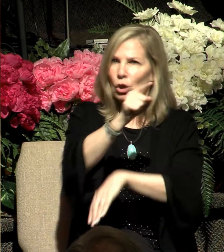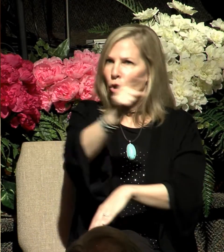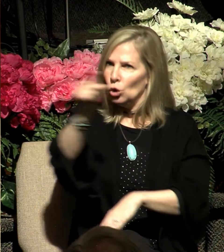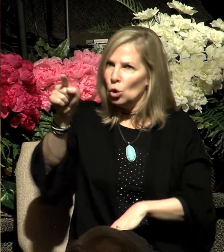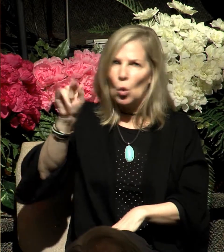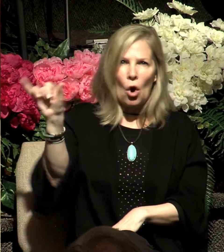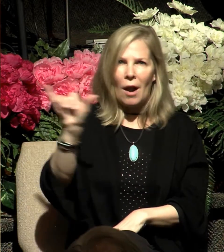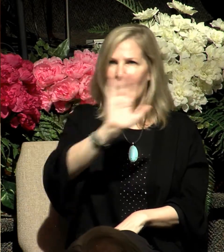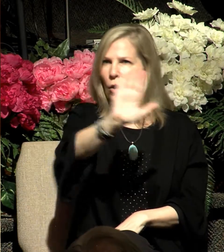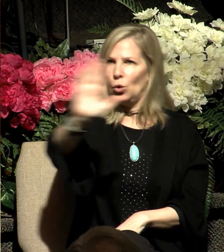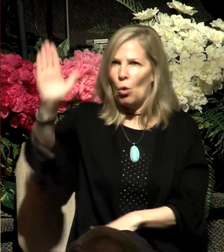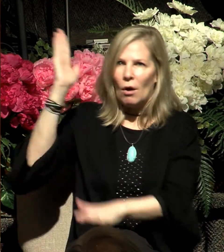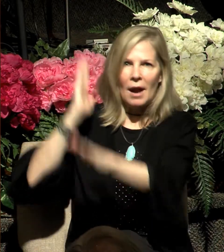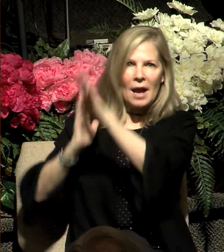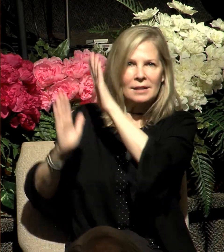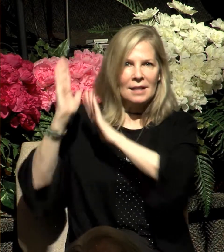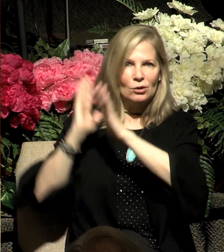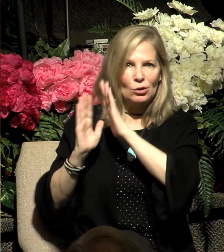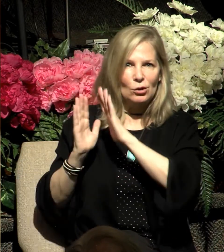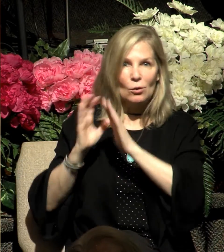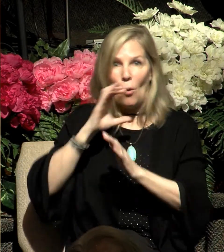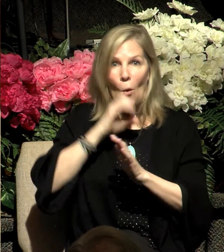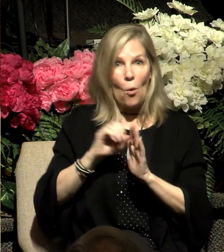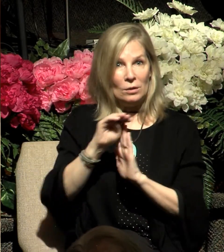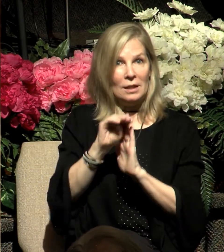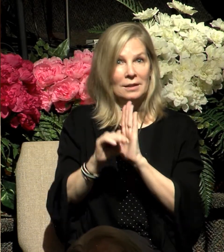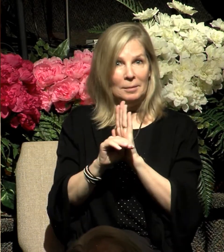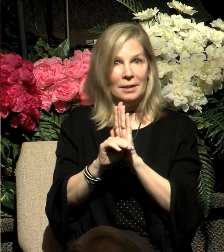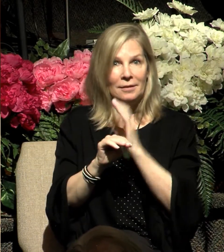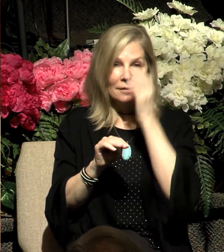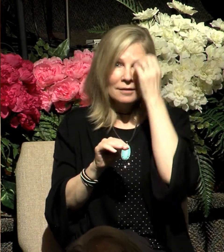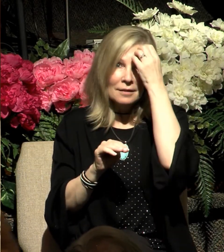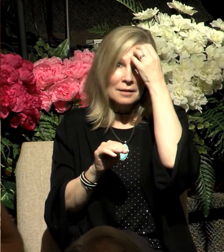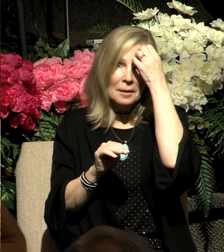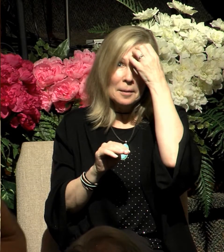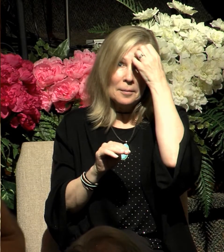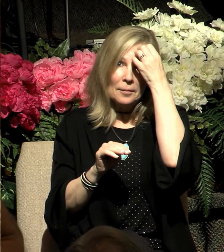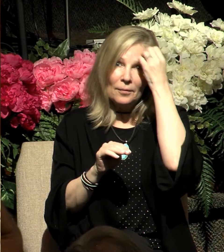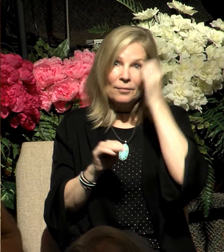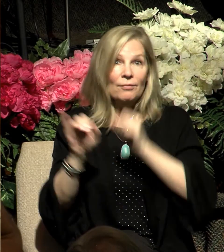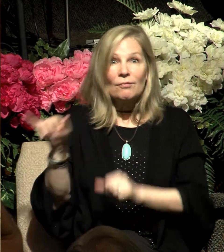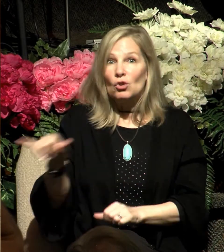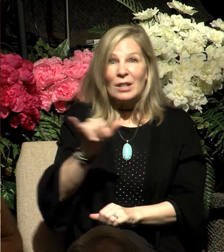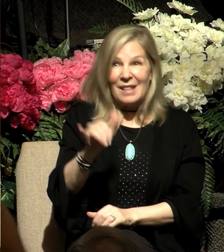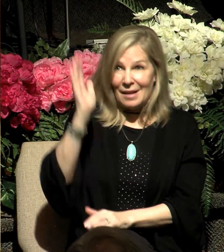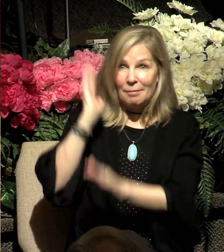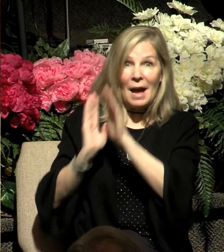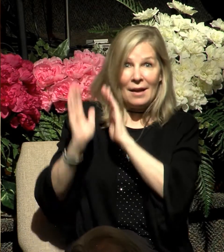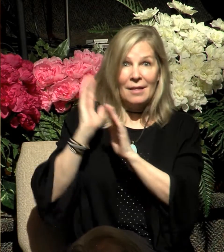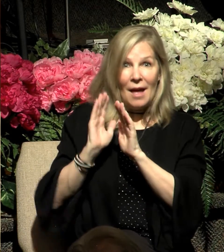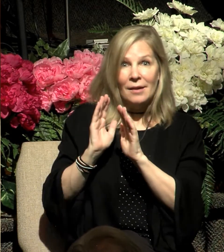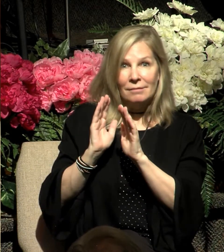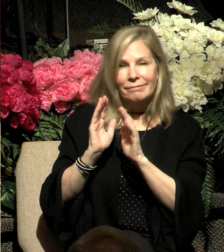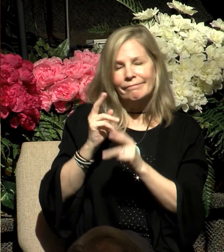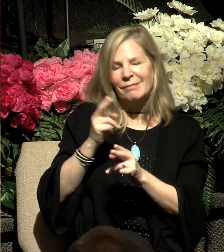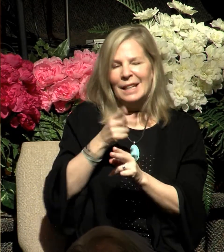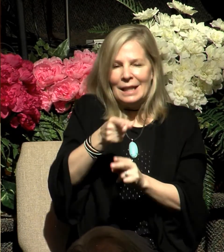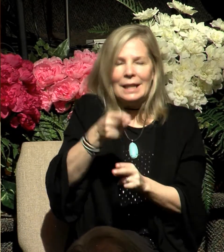ancestors in Old Testament times, because like their ancestors, whom he calls the fathers, he